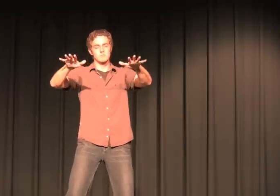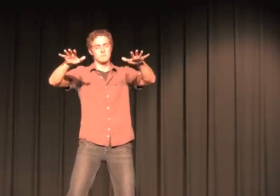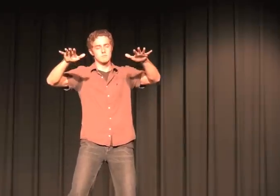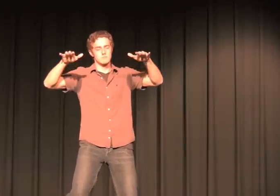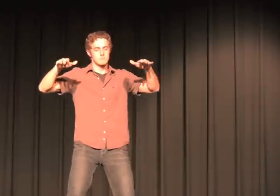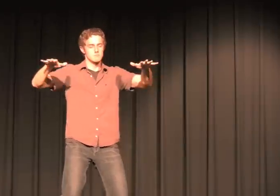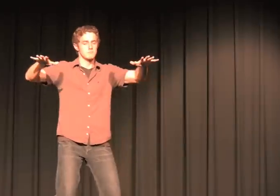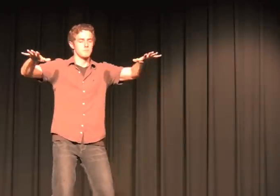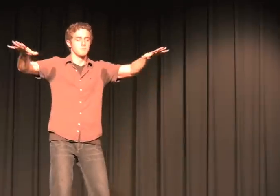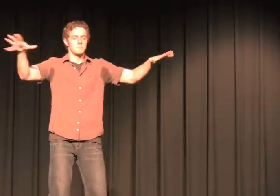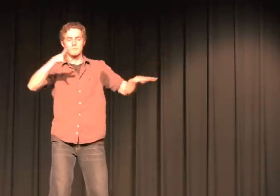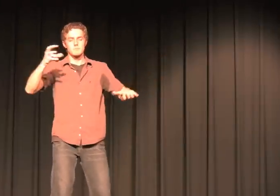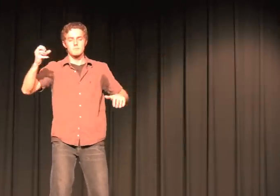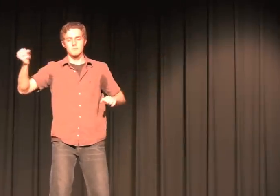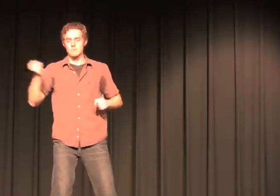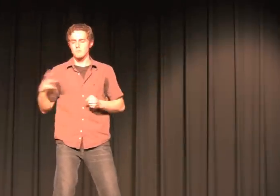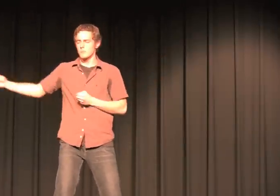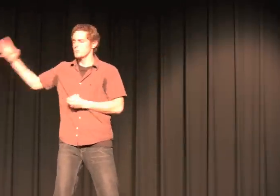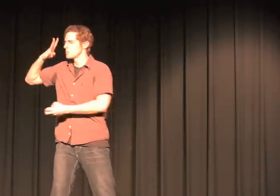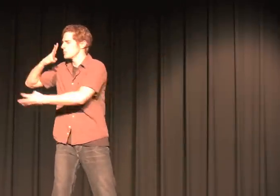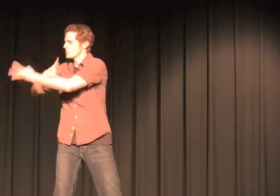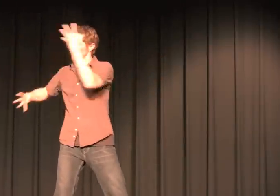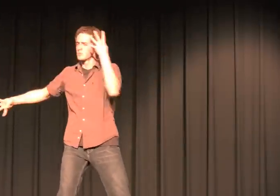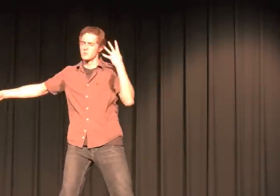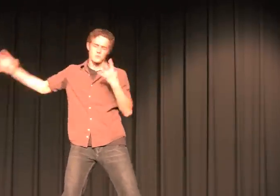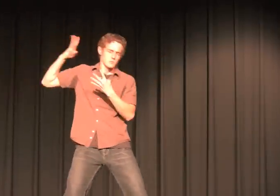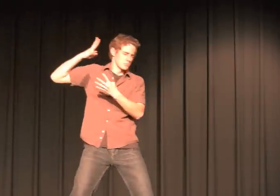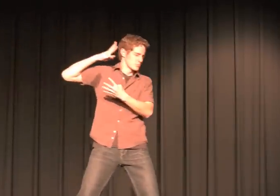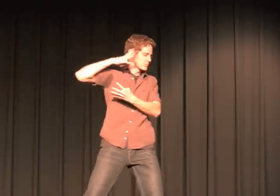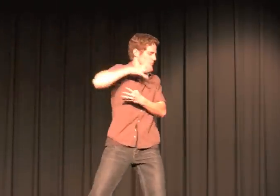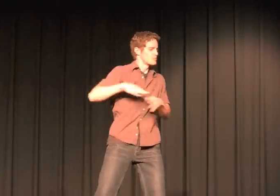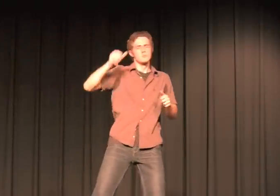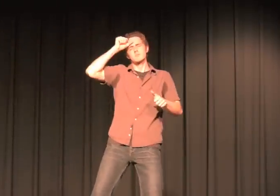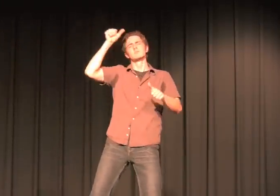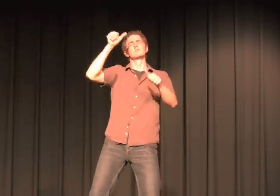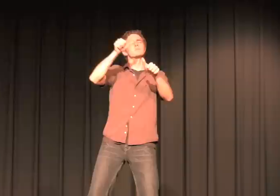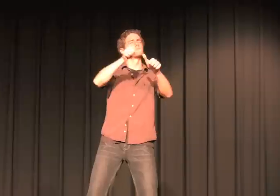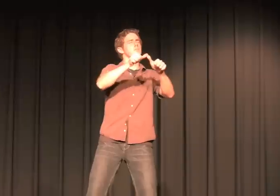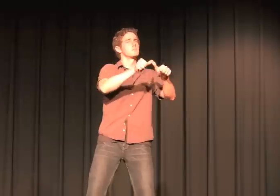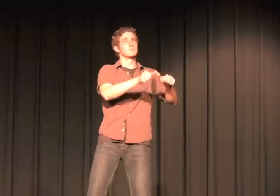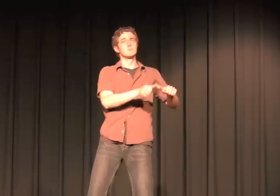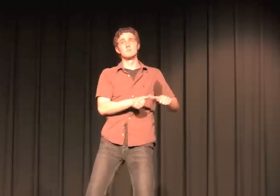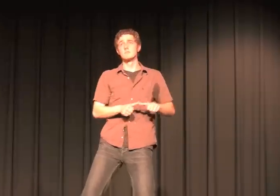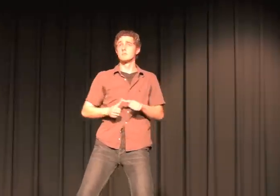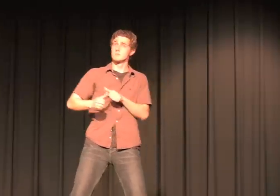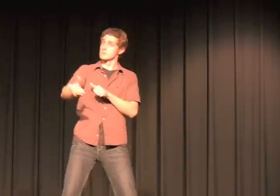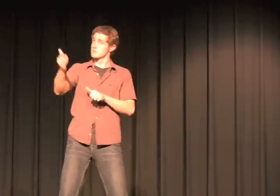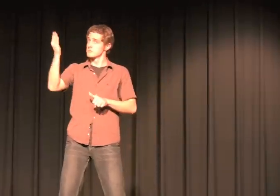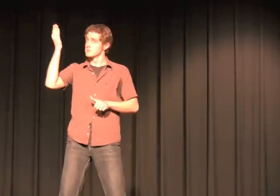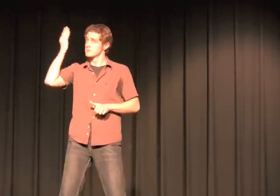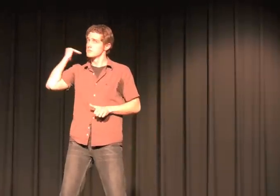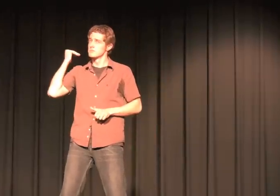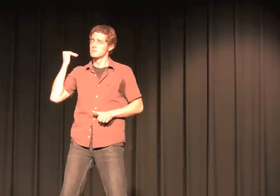the sea And the winds of love remind me Of what has been